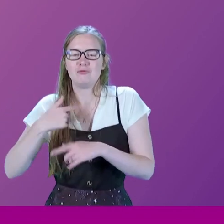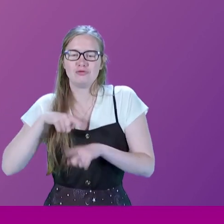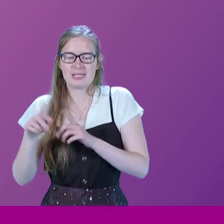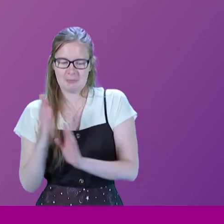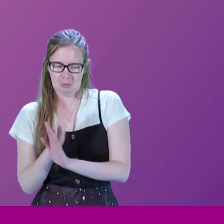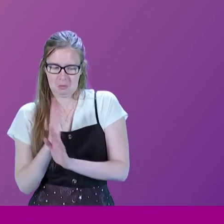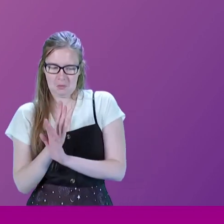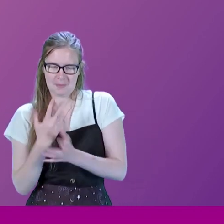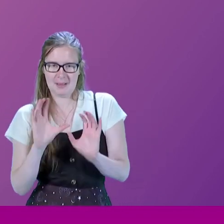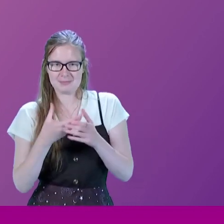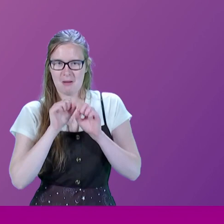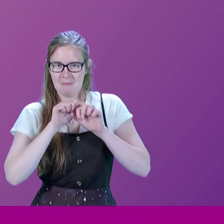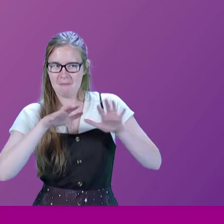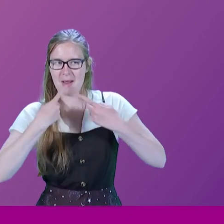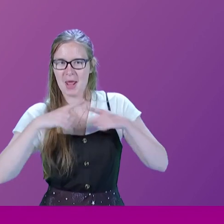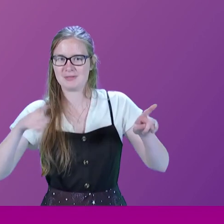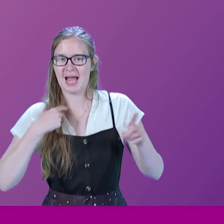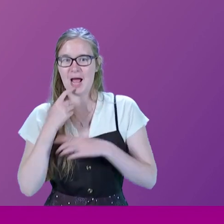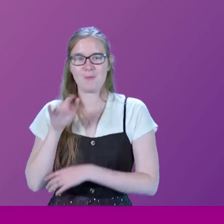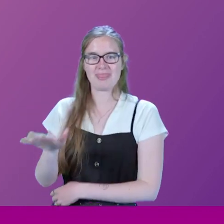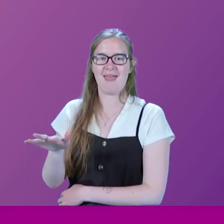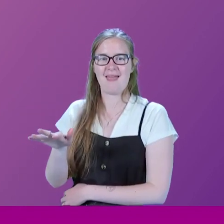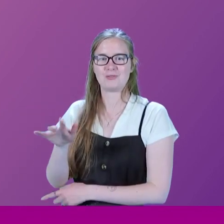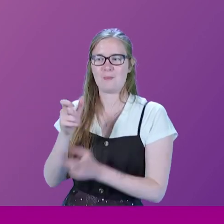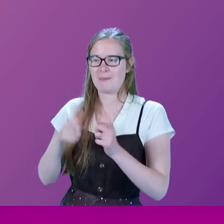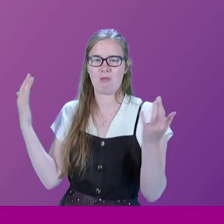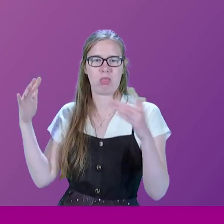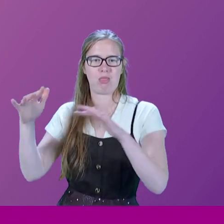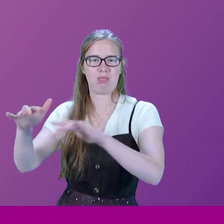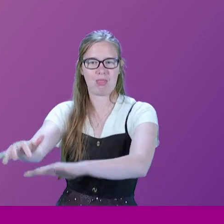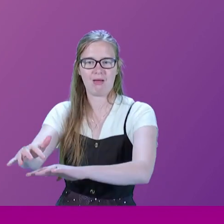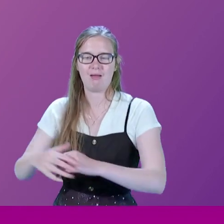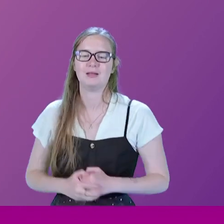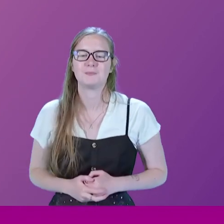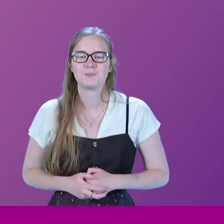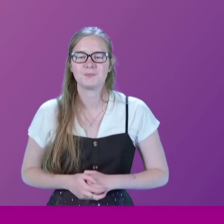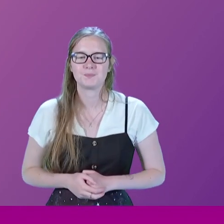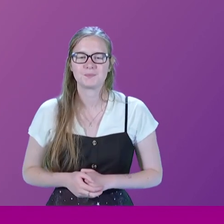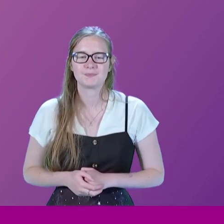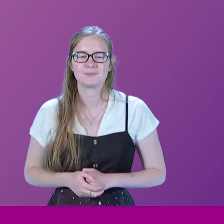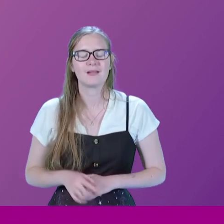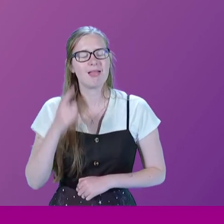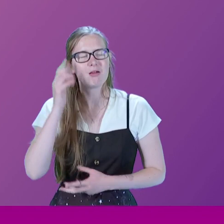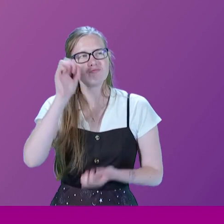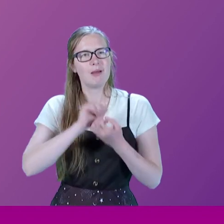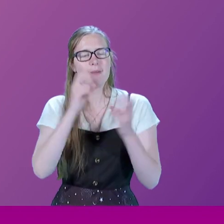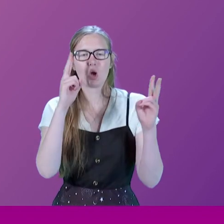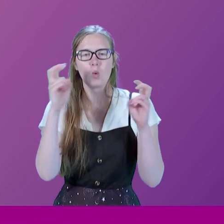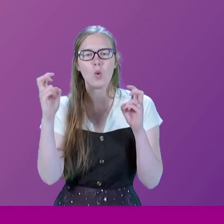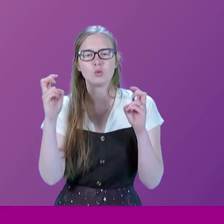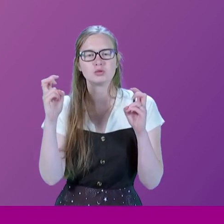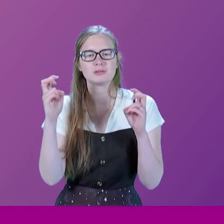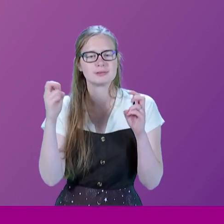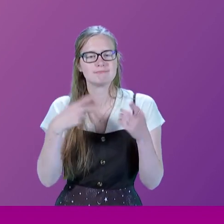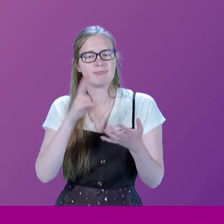towards being discreet. And it brings to mind a quote that I, I noted, I